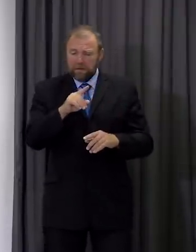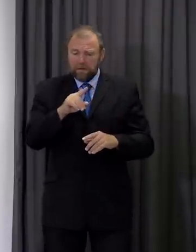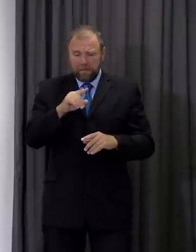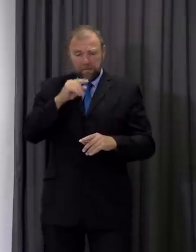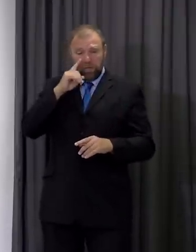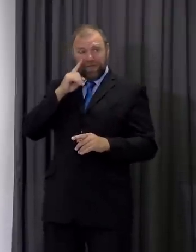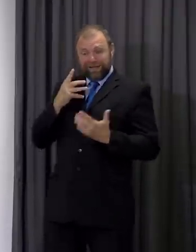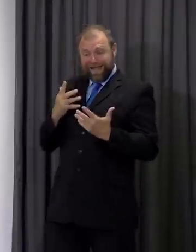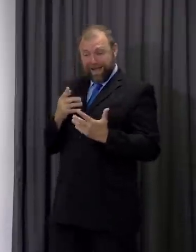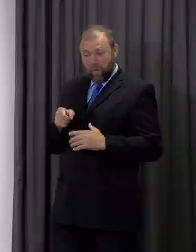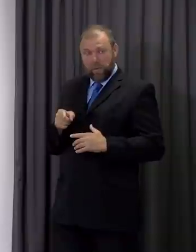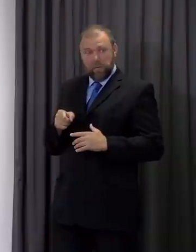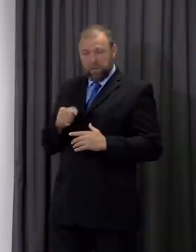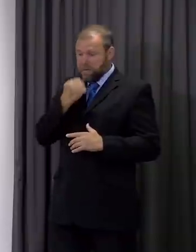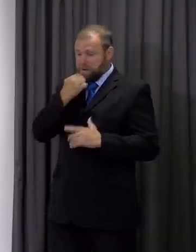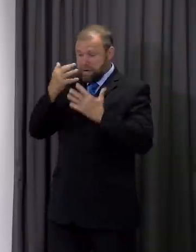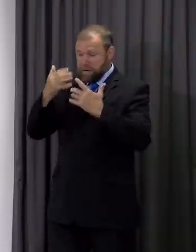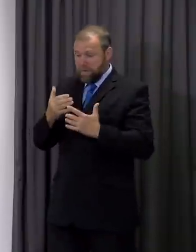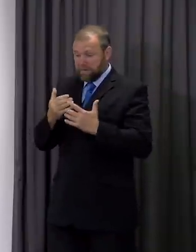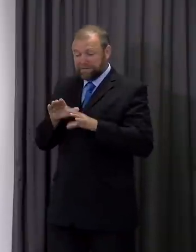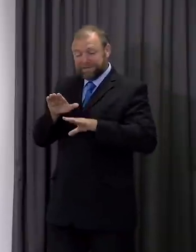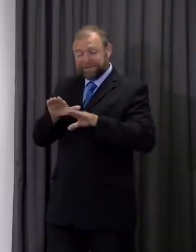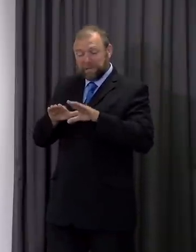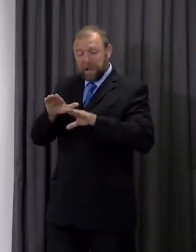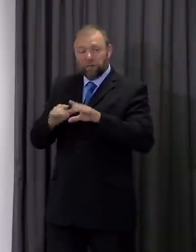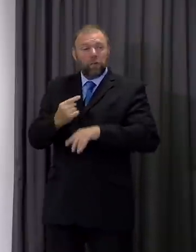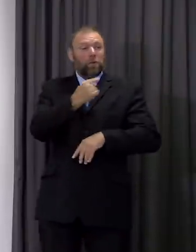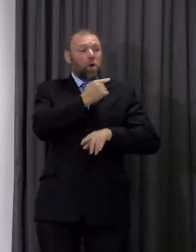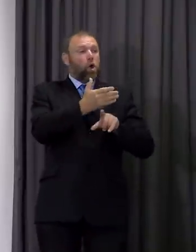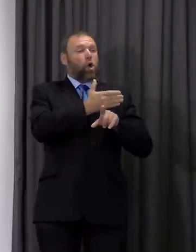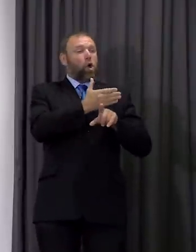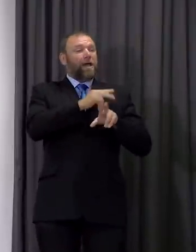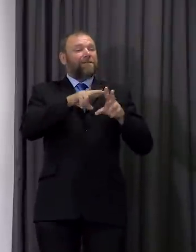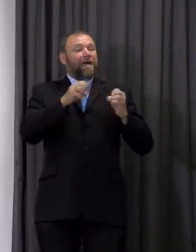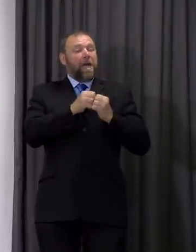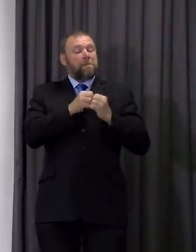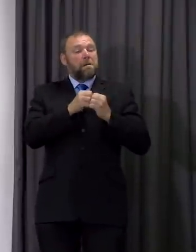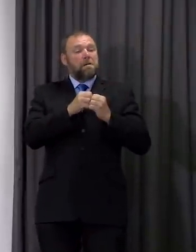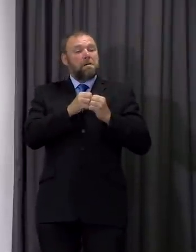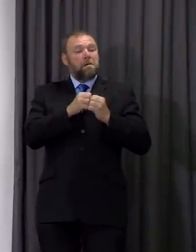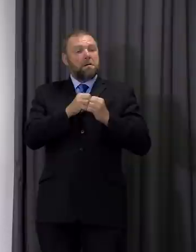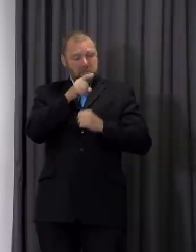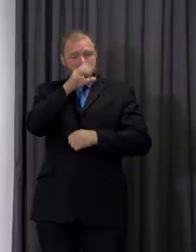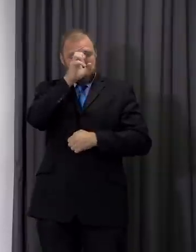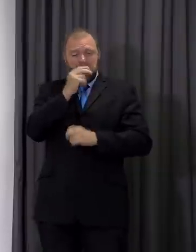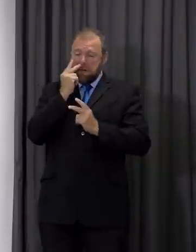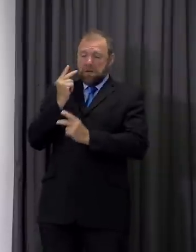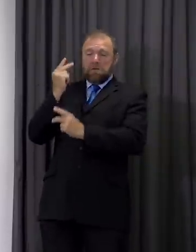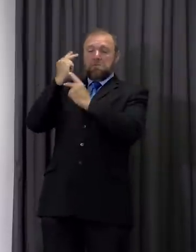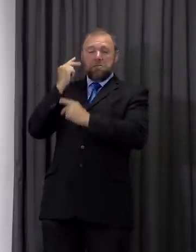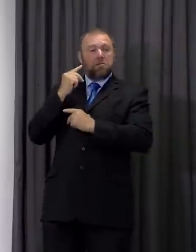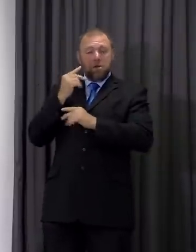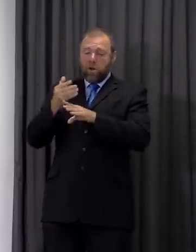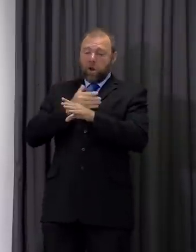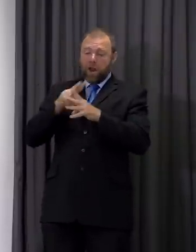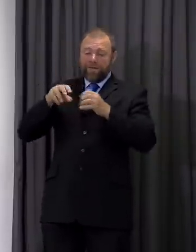time now to the one we faced in early February. In early February, we faced a position where we didn't have the range of knowledge we